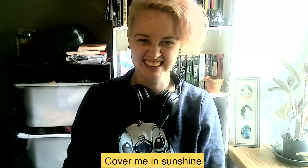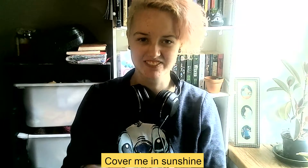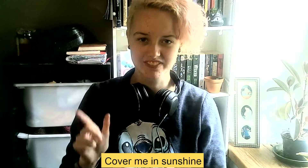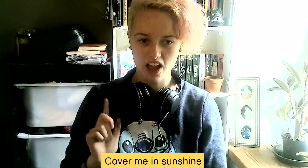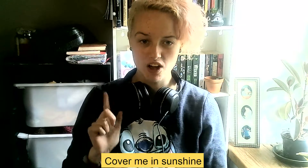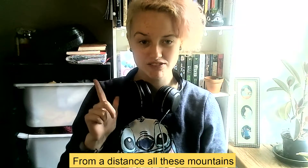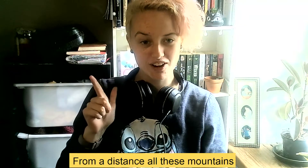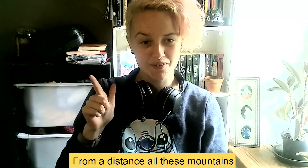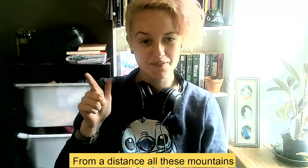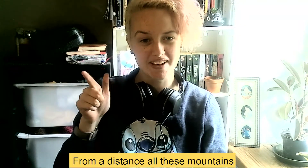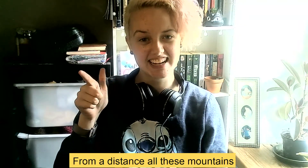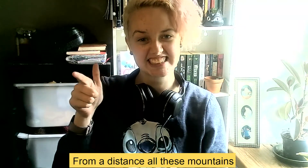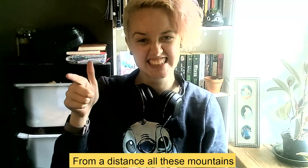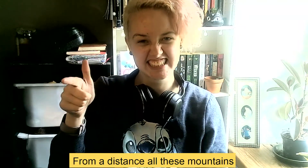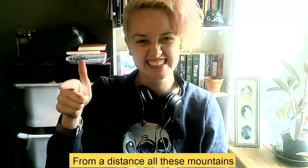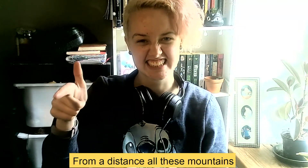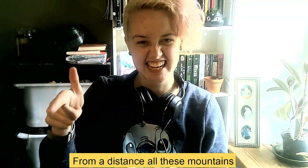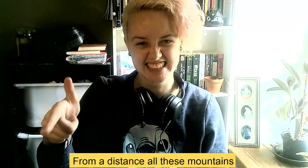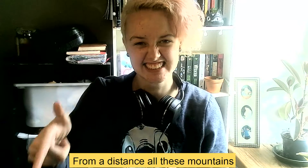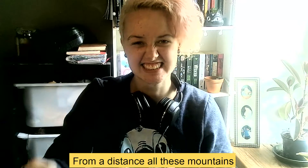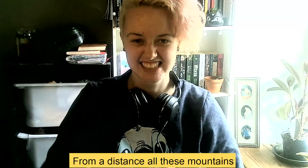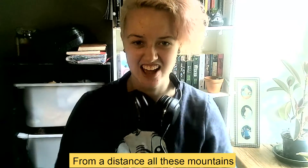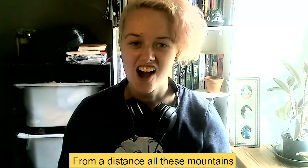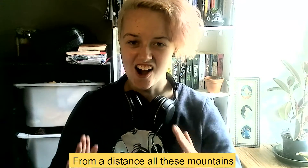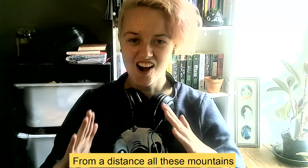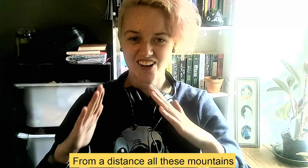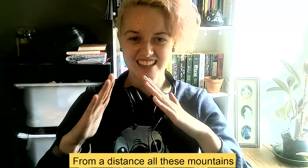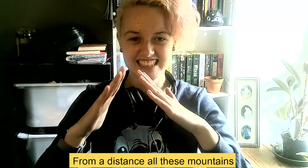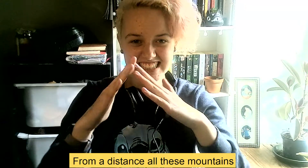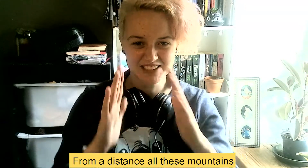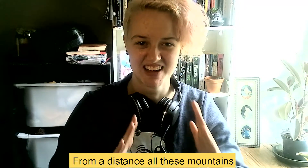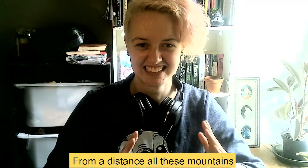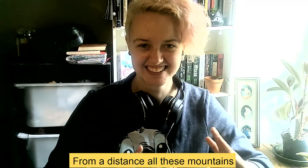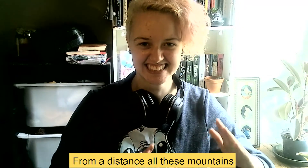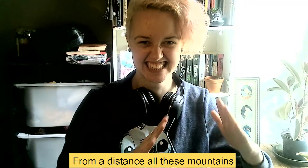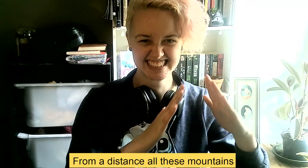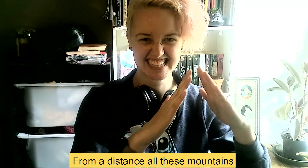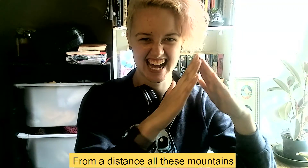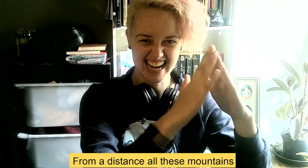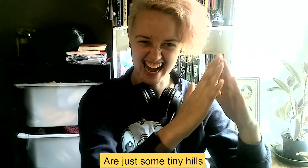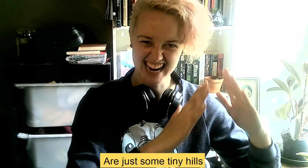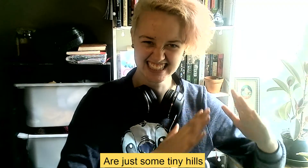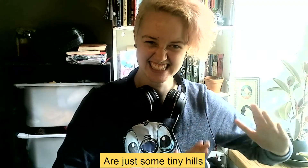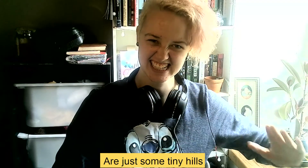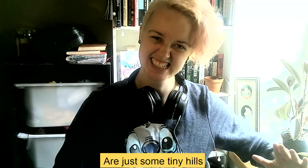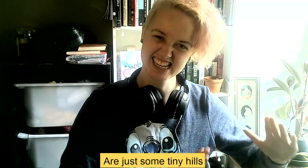From a distance, all these mountains are hard, just